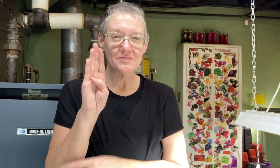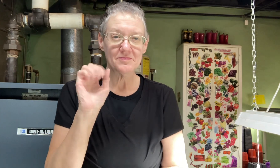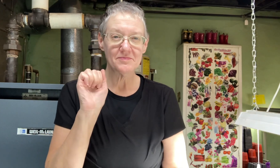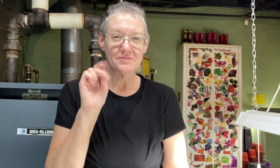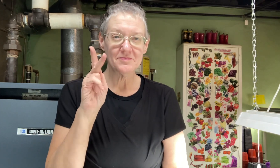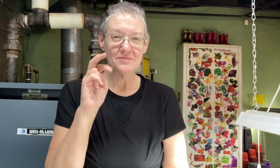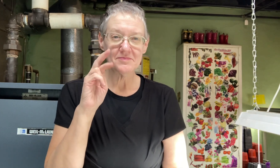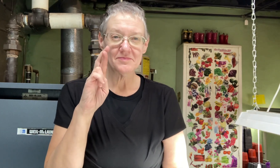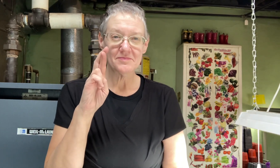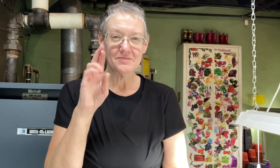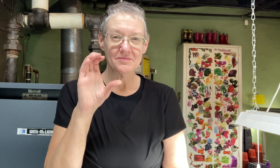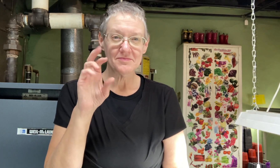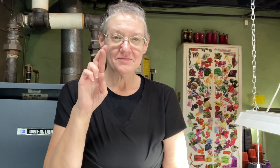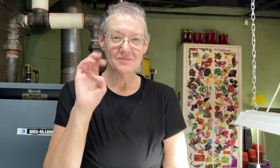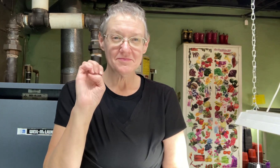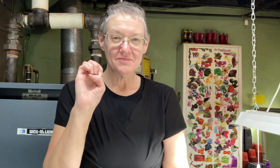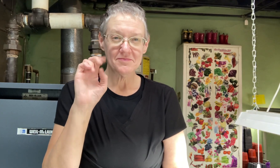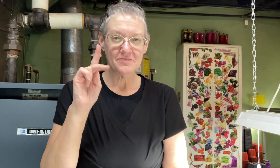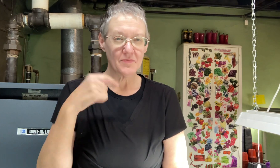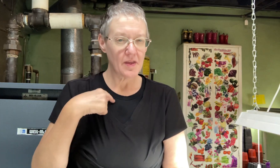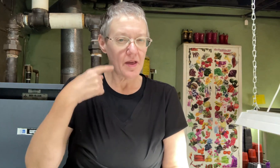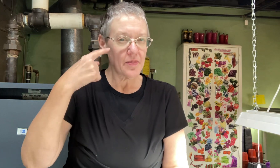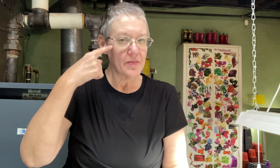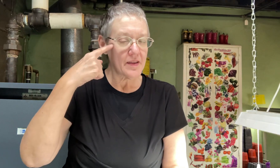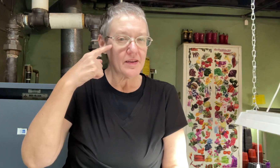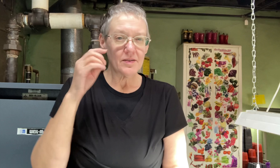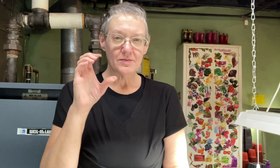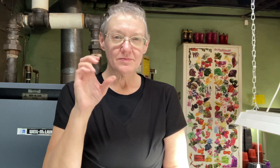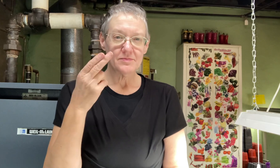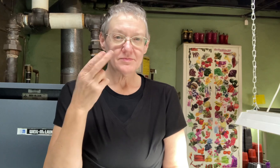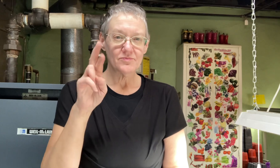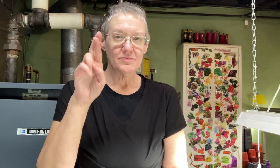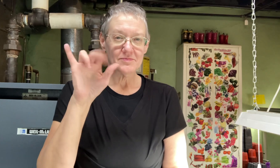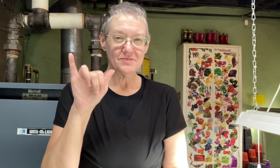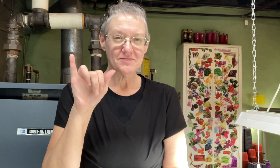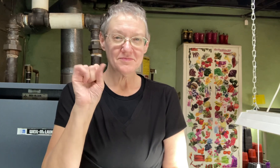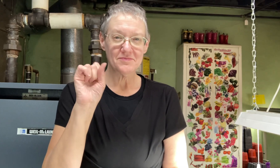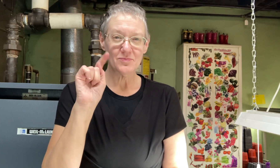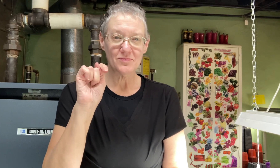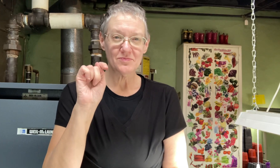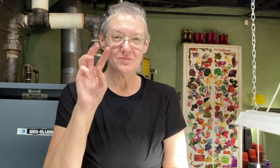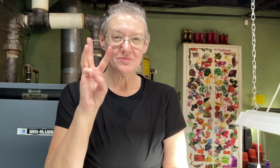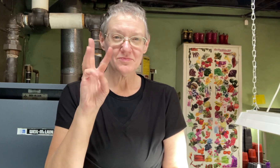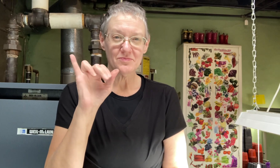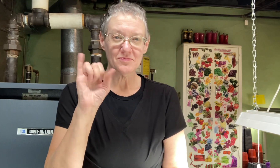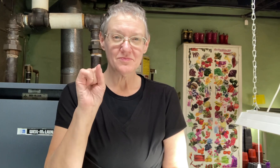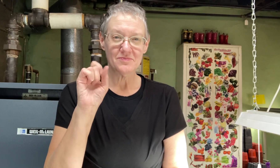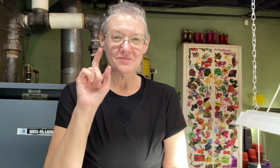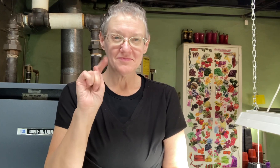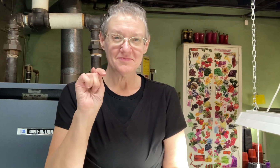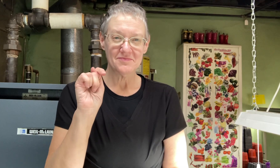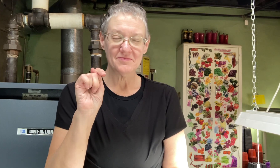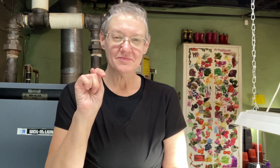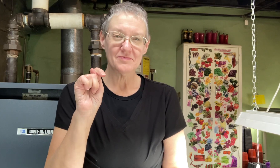them from baker creek and i think they were the cherry twist variety